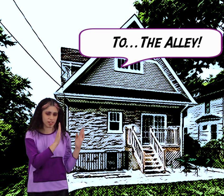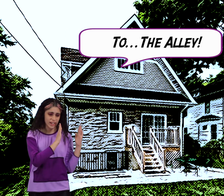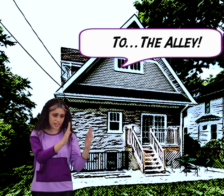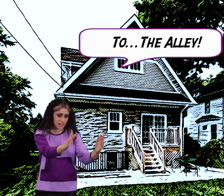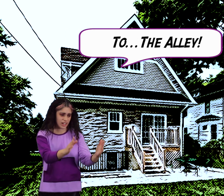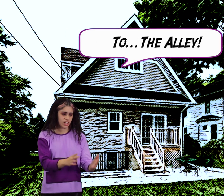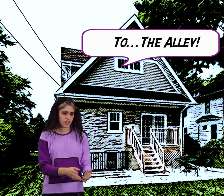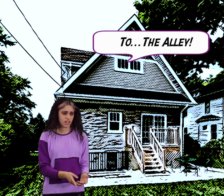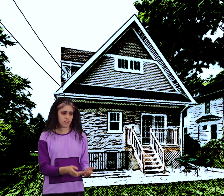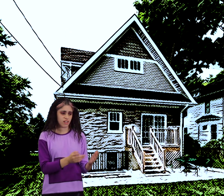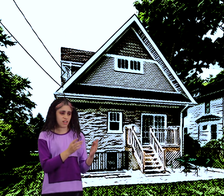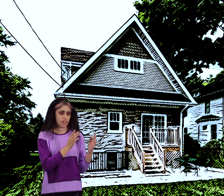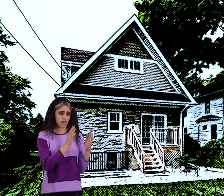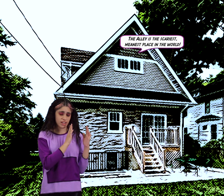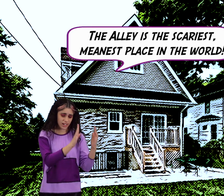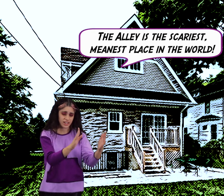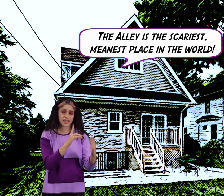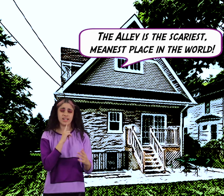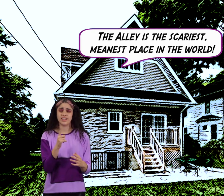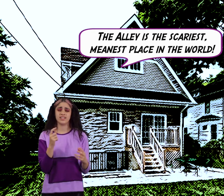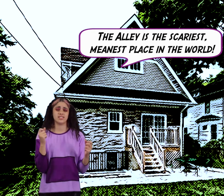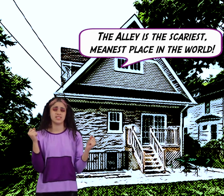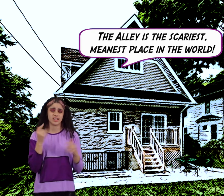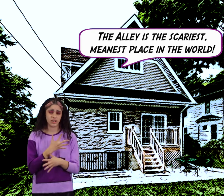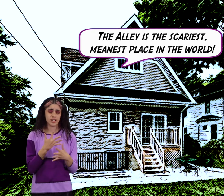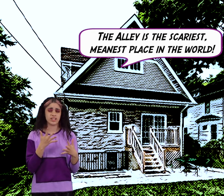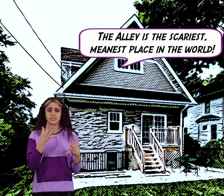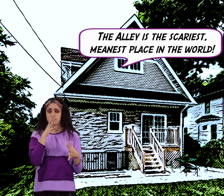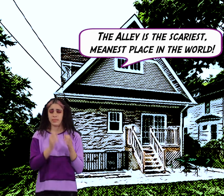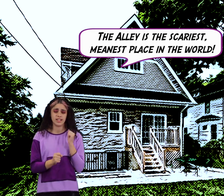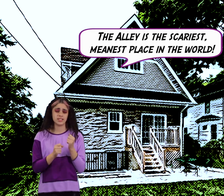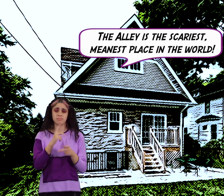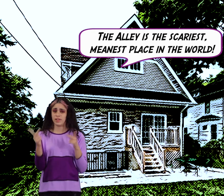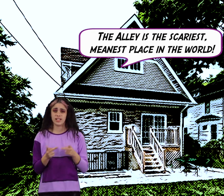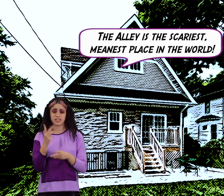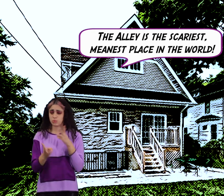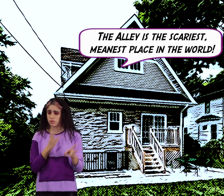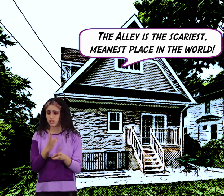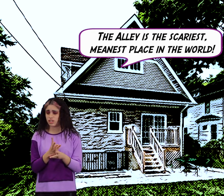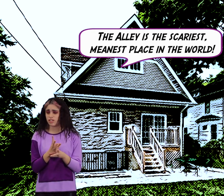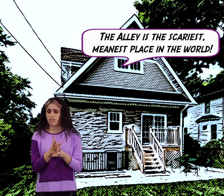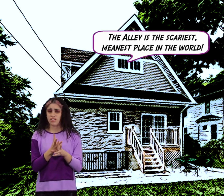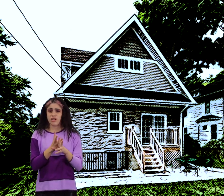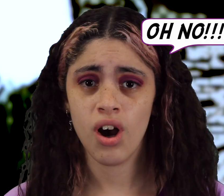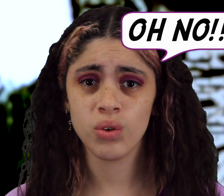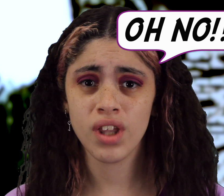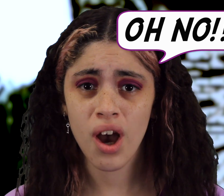the N.A. the N.A. scaring this meanest place in the world oh no